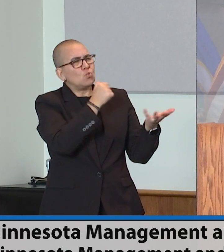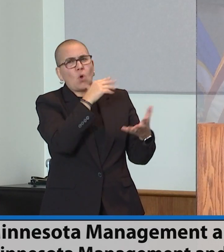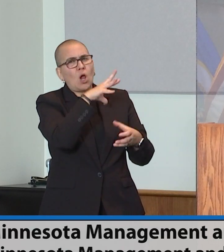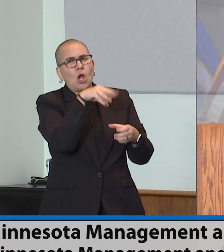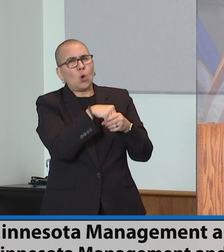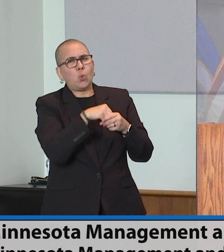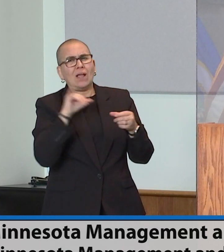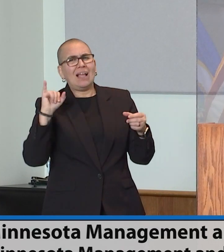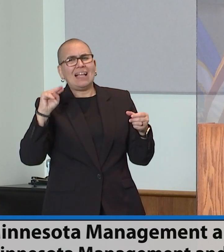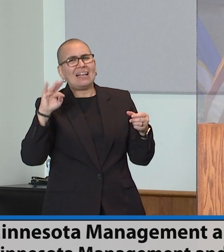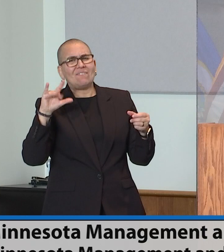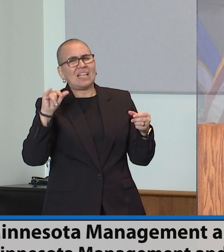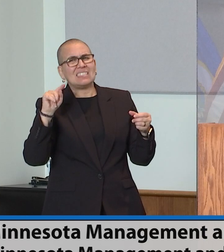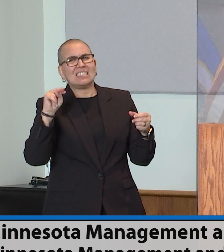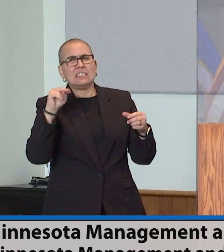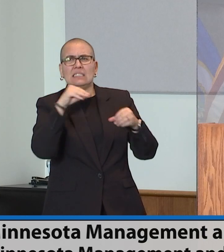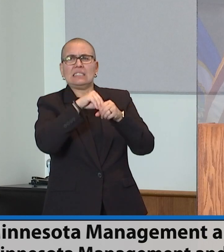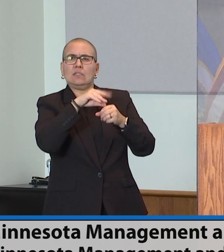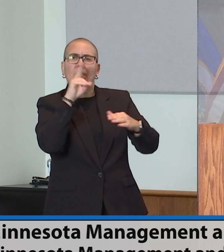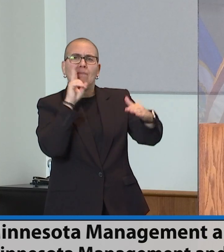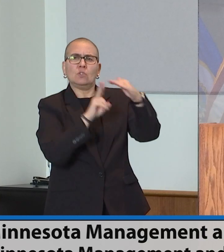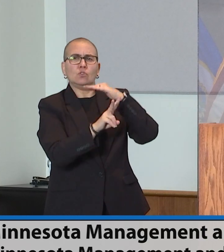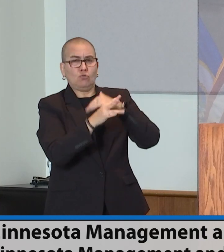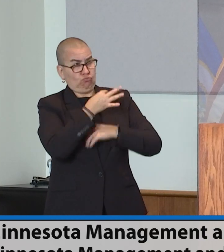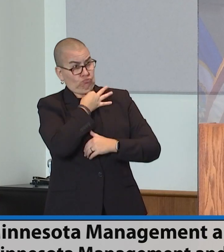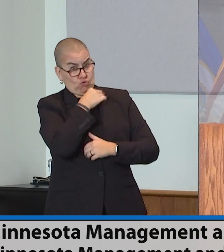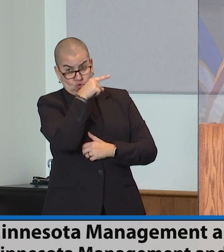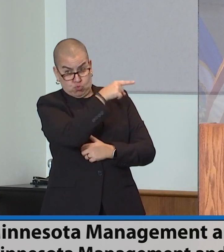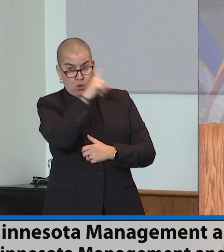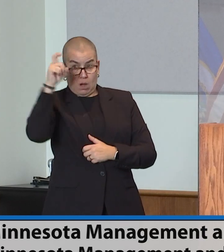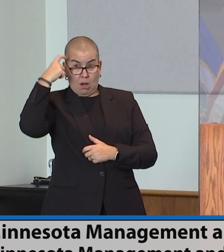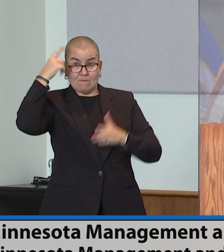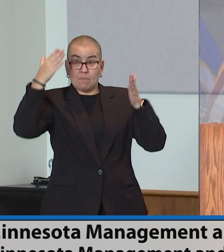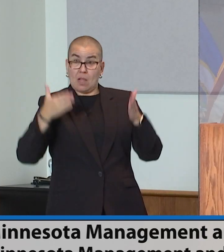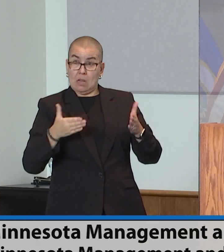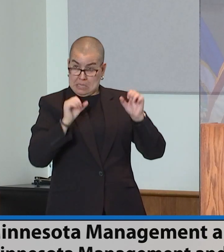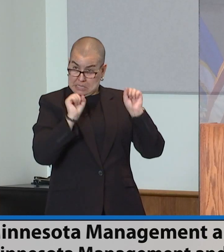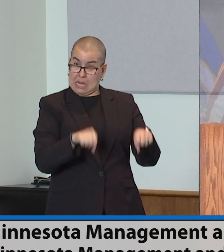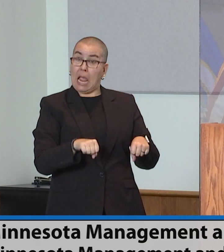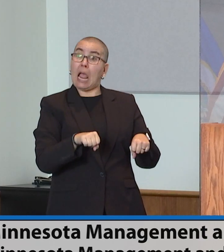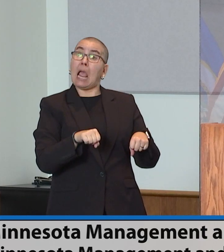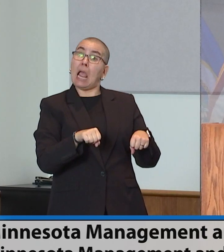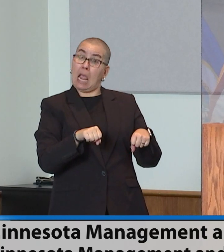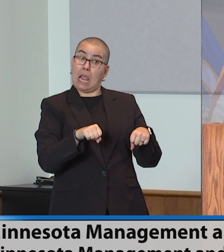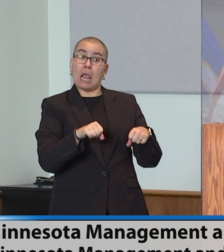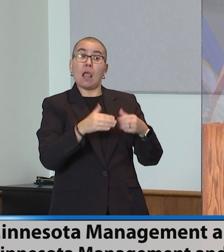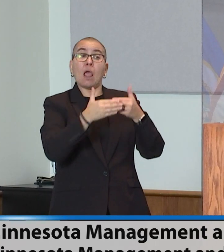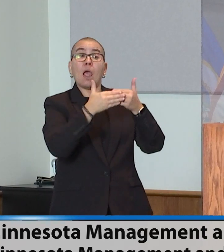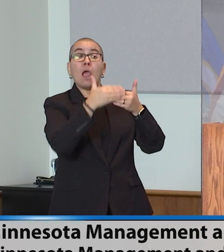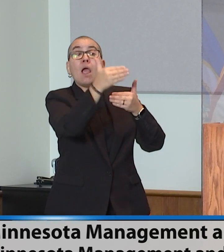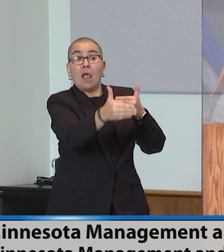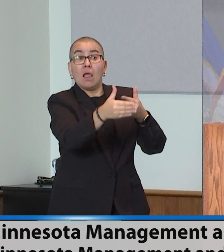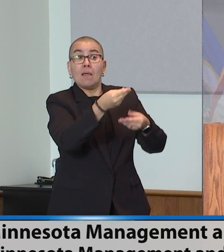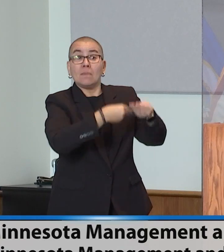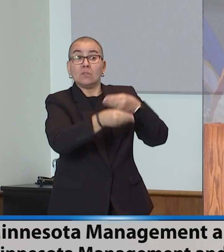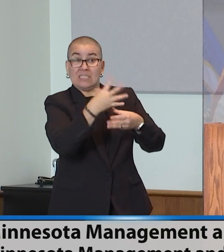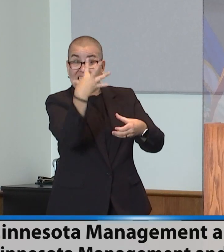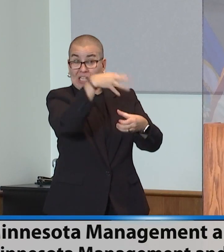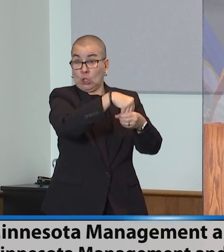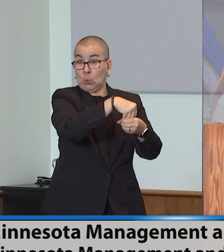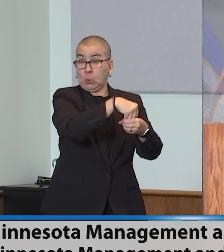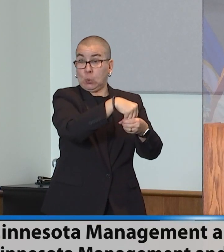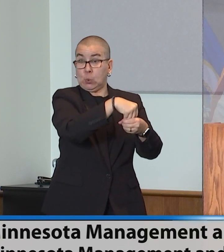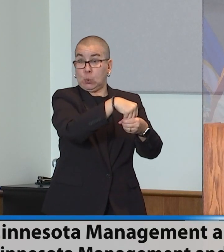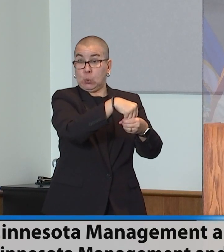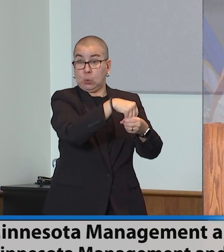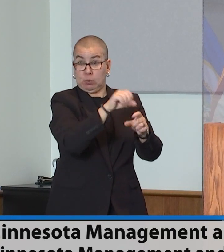From presenting budgets that put some inflation factors into the appropriations.